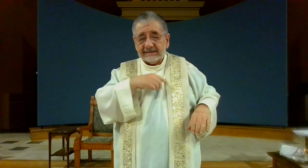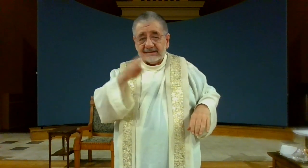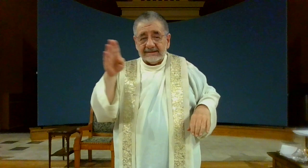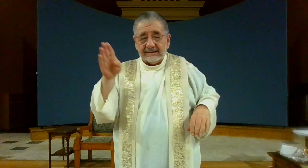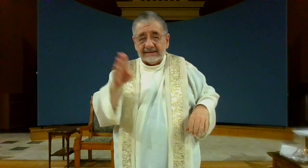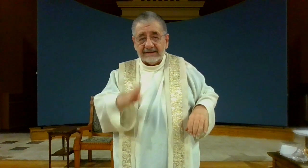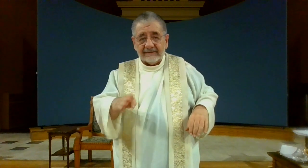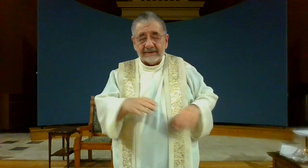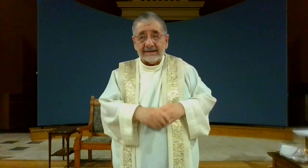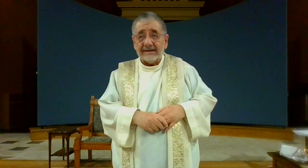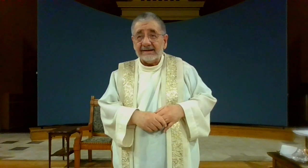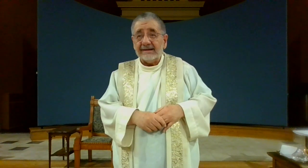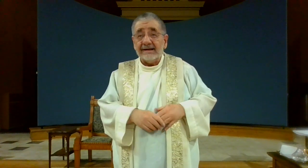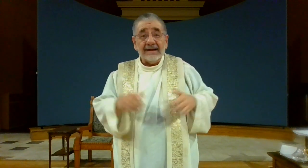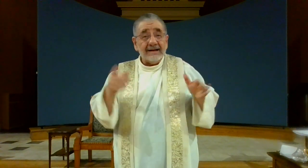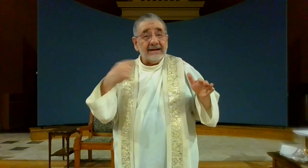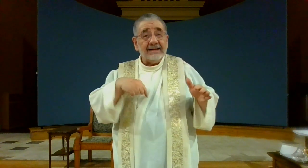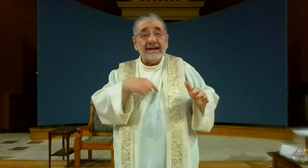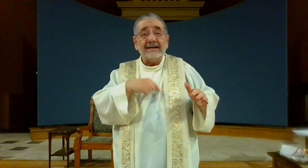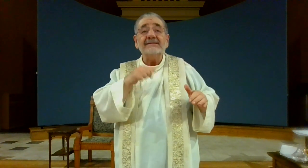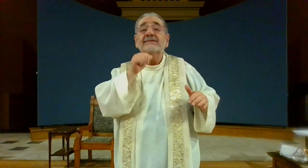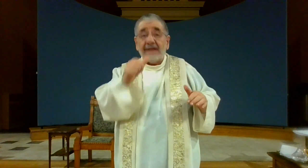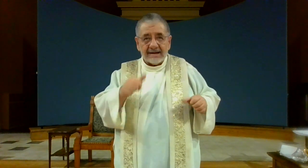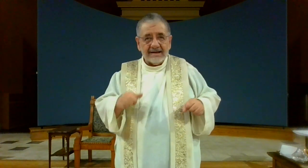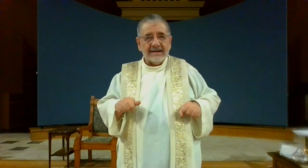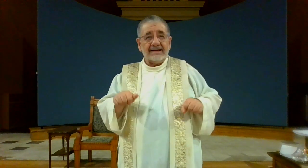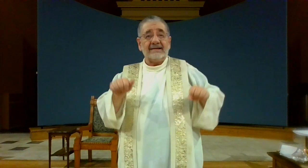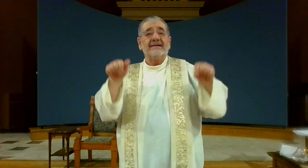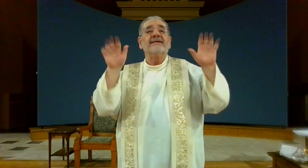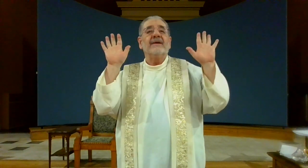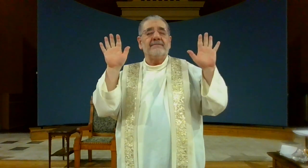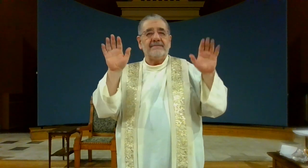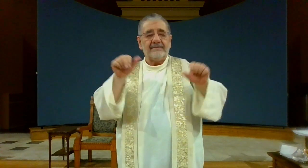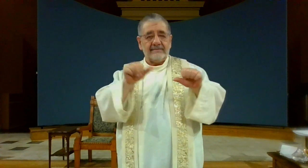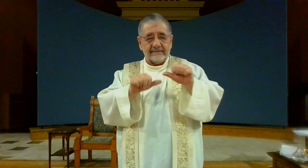up on us never and we cannot give up on each other